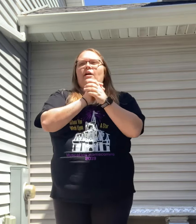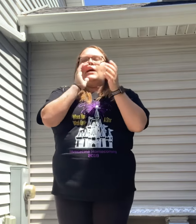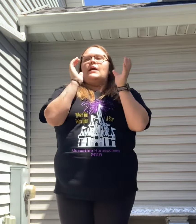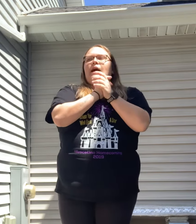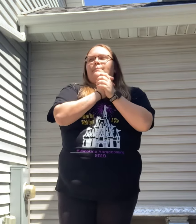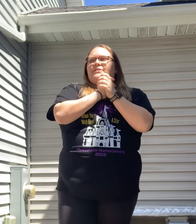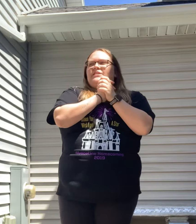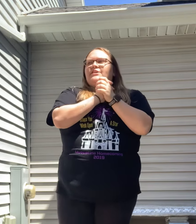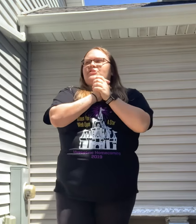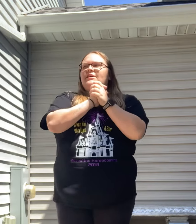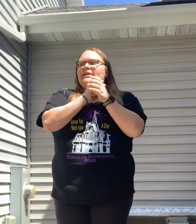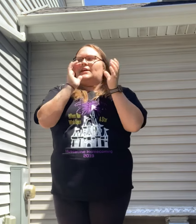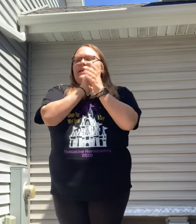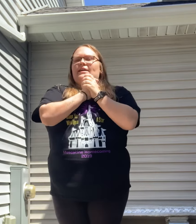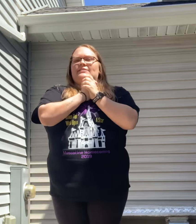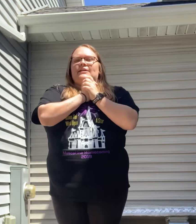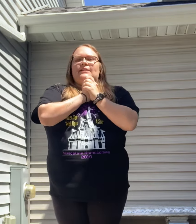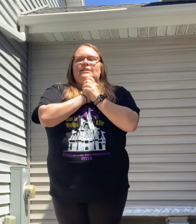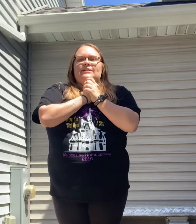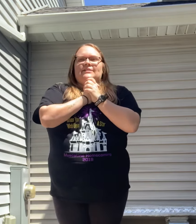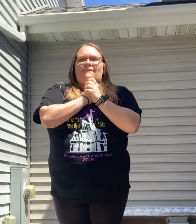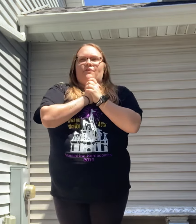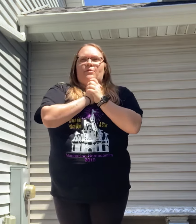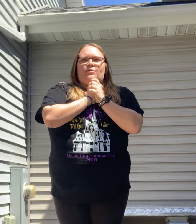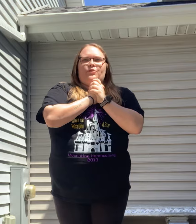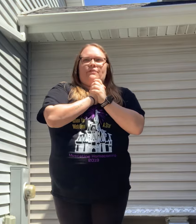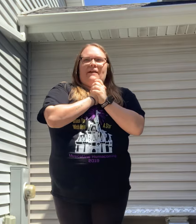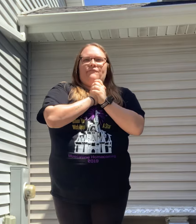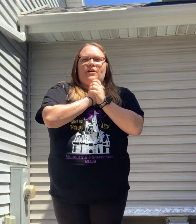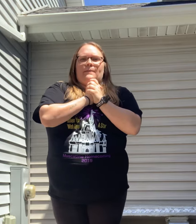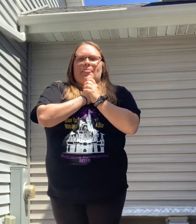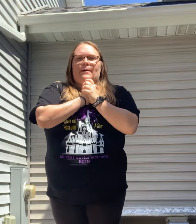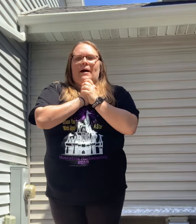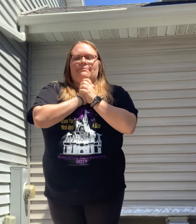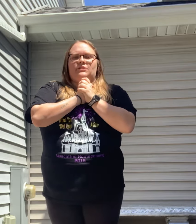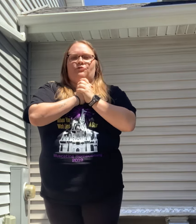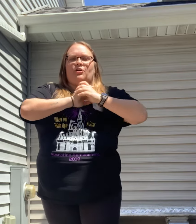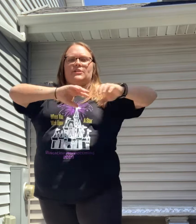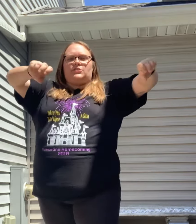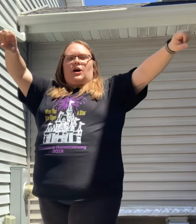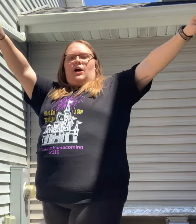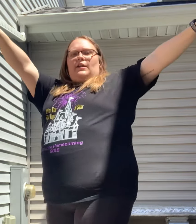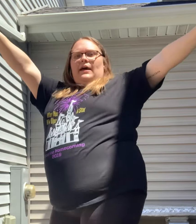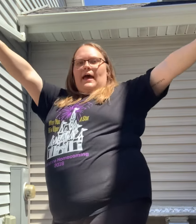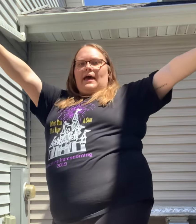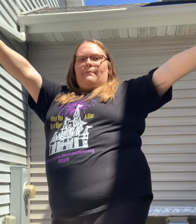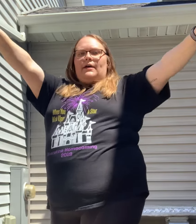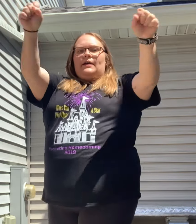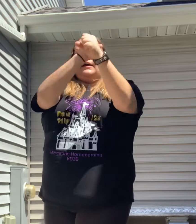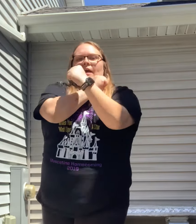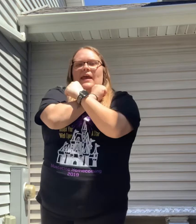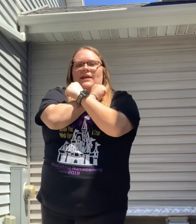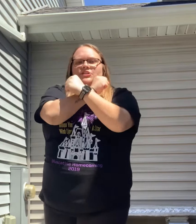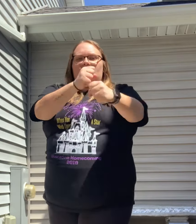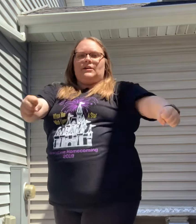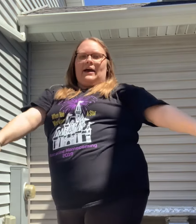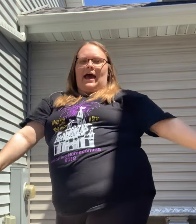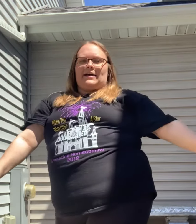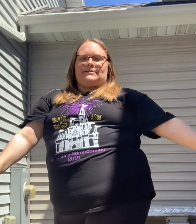competition is step forward with your right foot and pop to the front on m h s